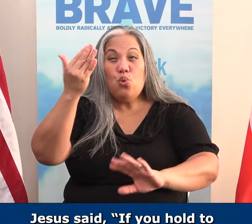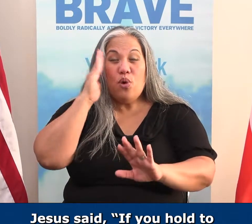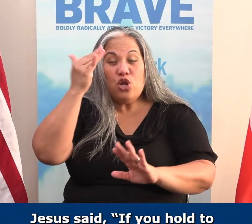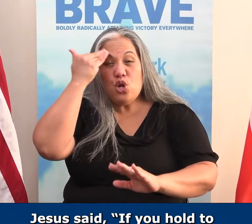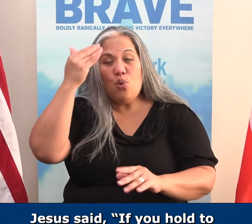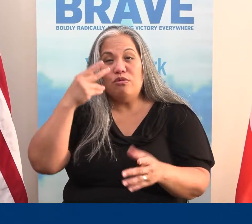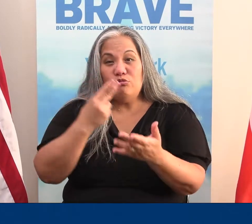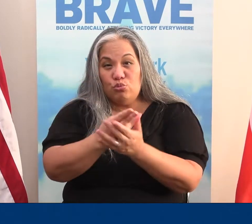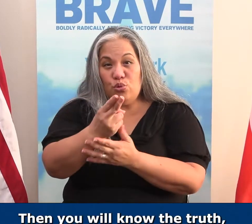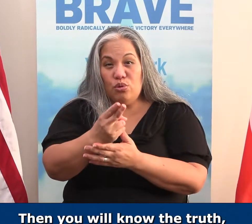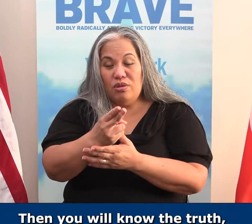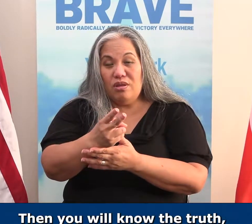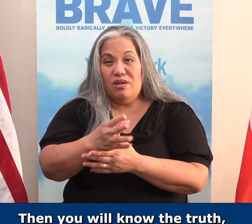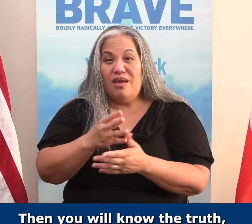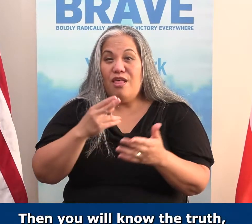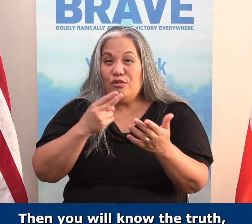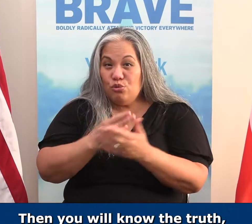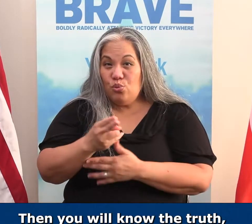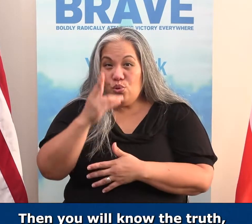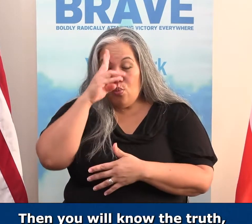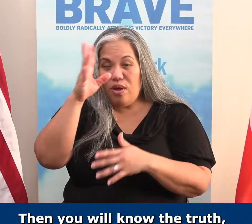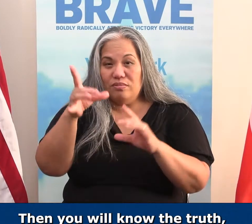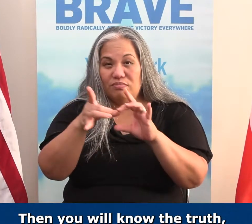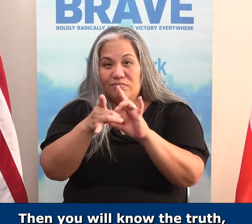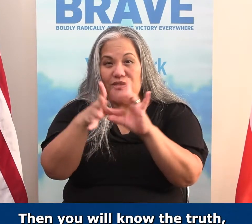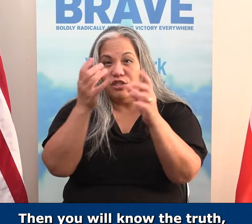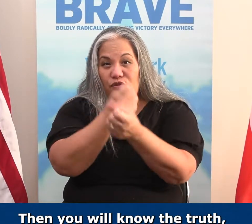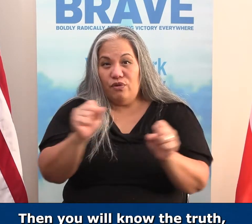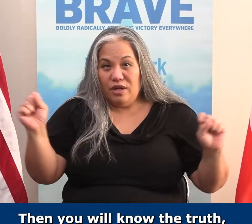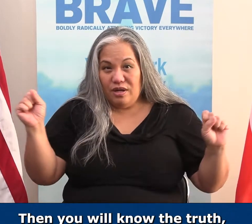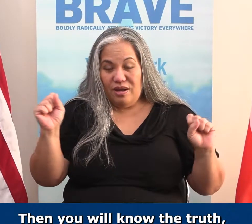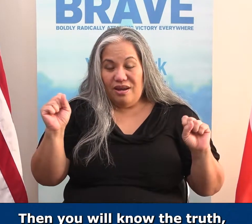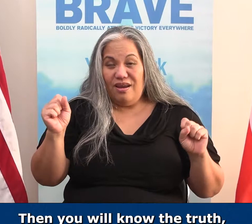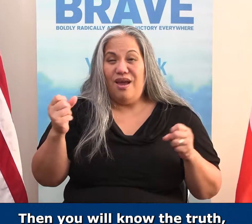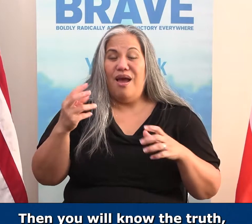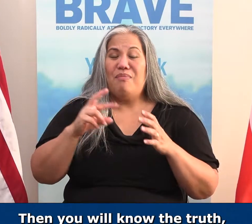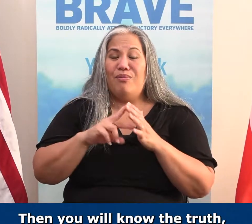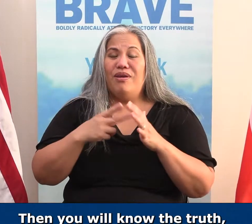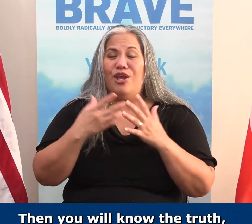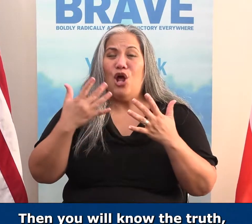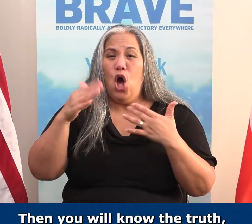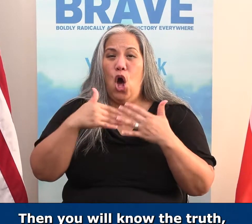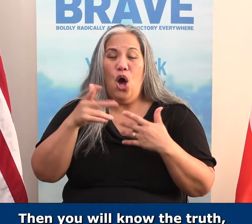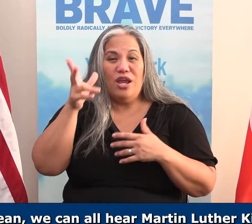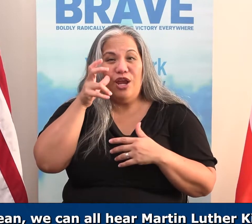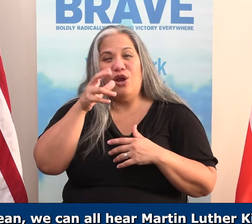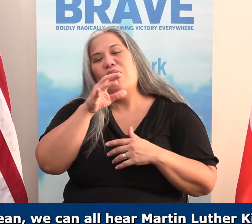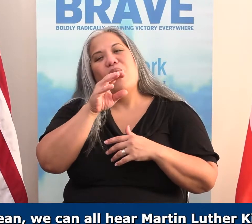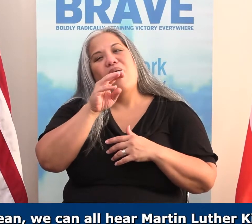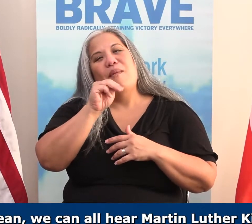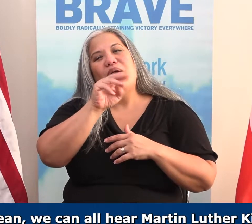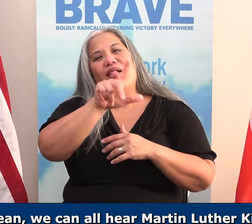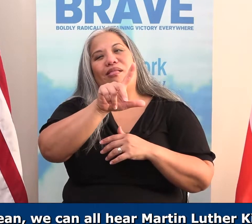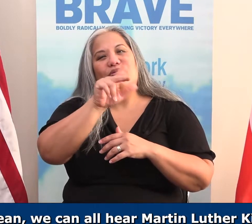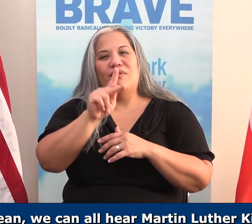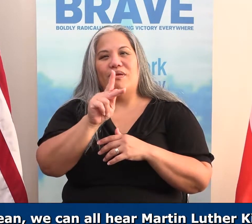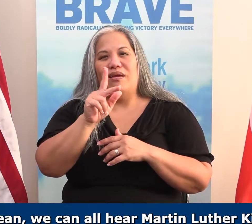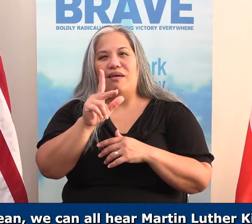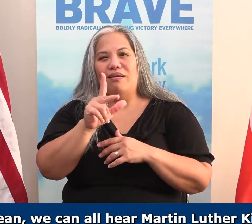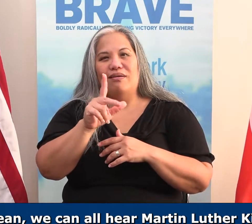disciples. Then you'll know the truth, and the truth will set you free. I mean, we can all hear Martin Luther King